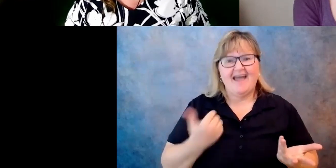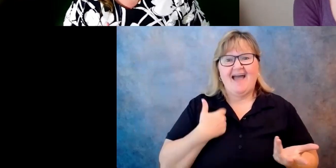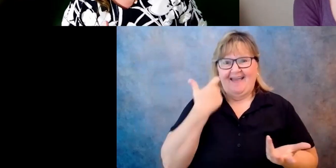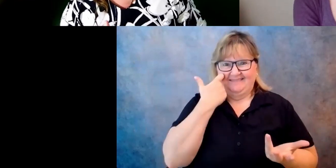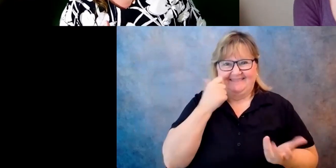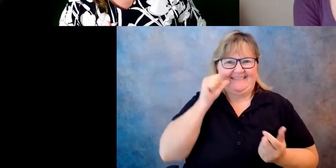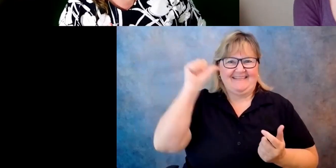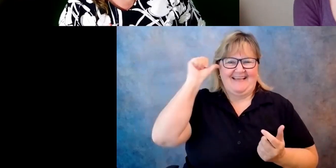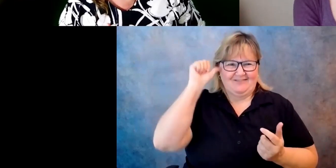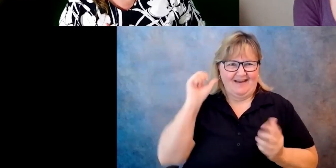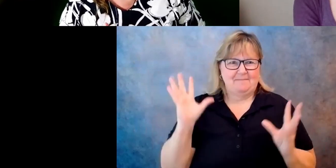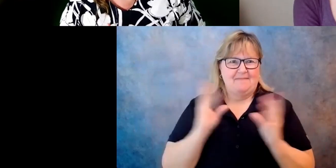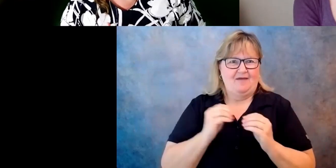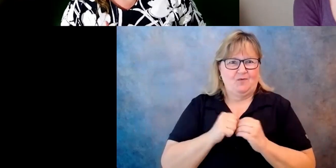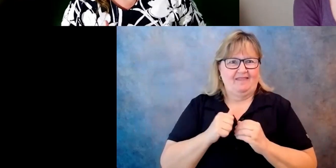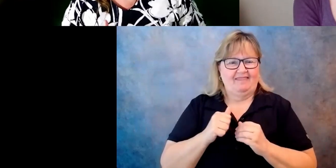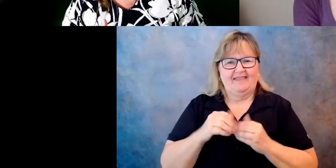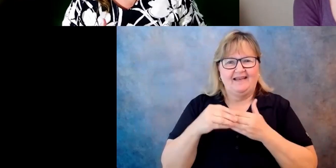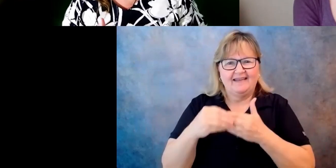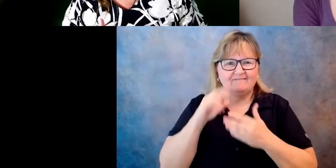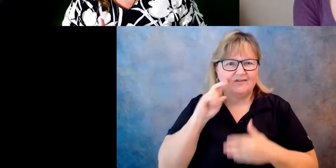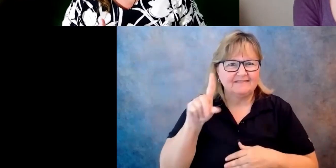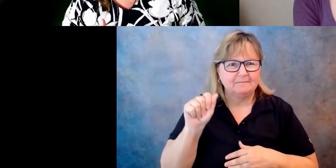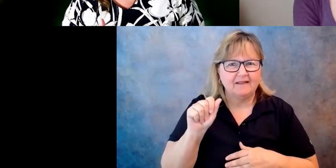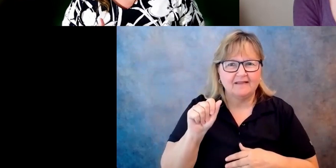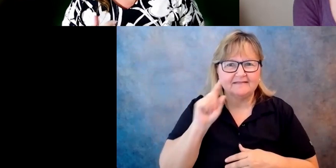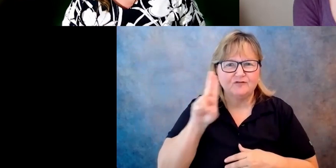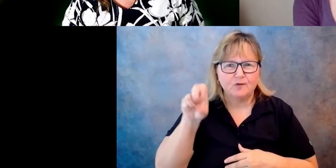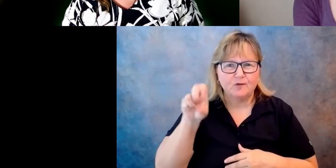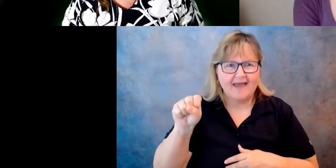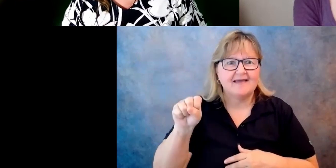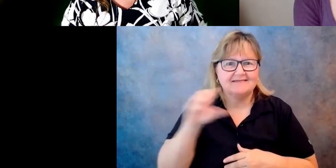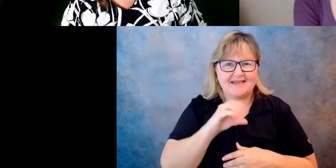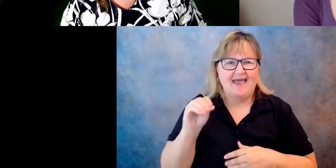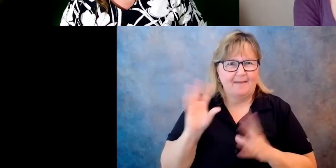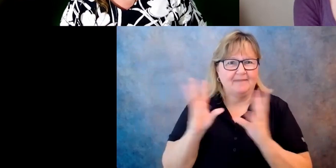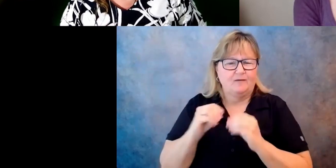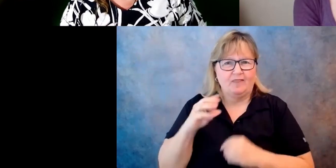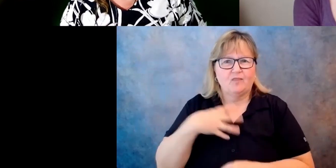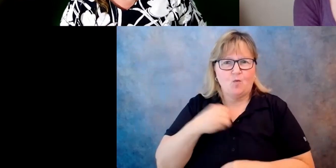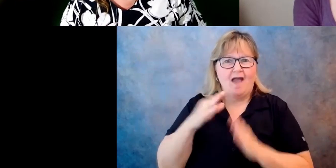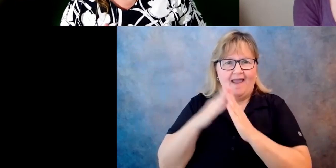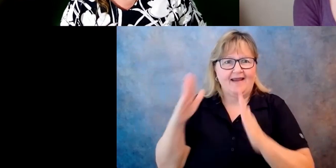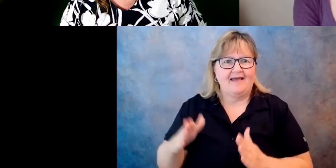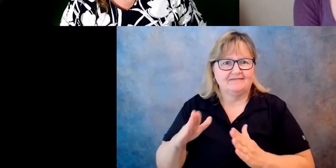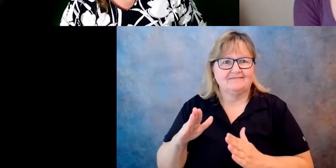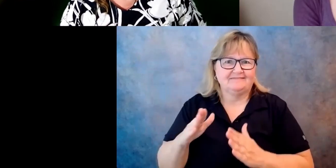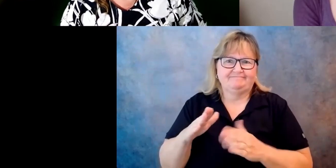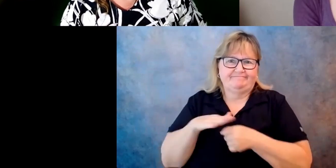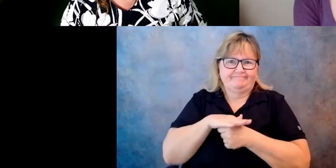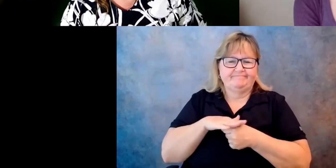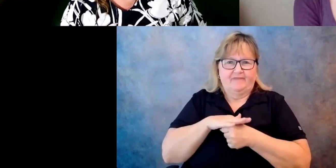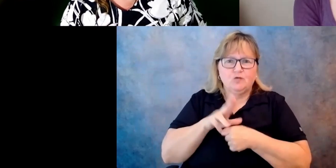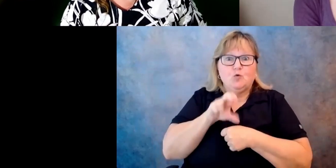uh, lead and Cody and tomorrow I'm meeting with the white house disability policy, domestic disability